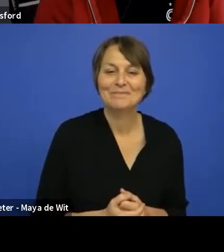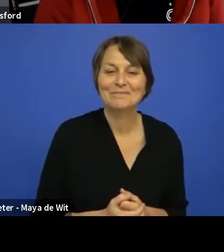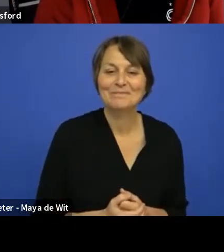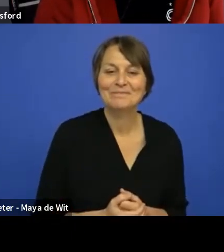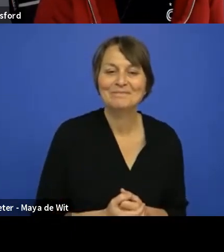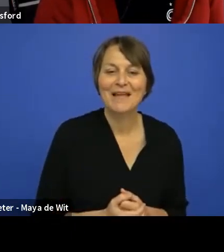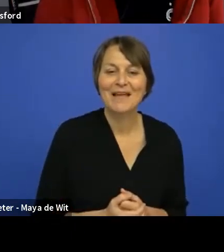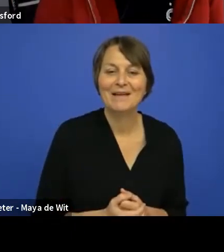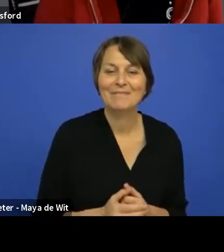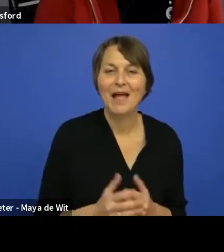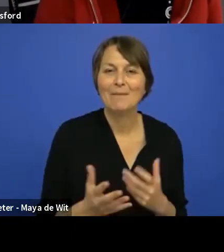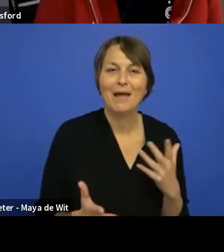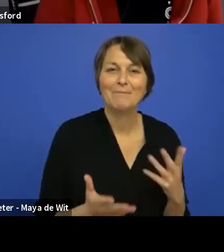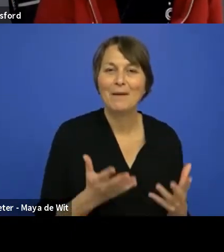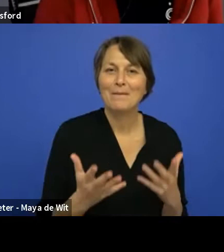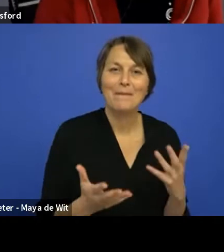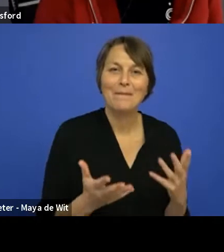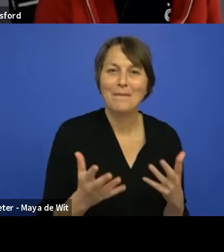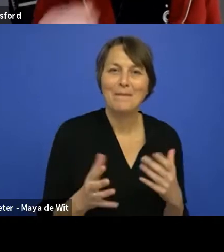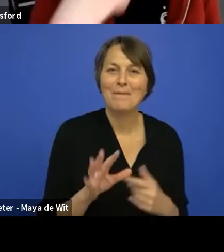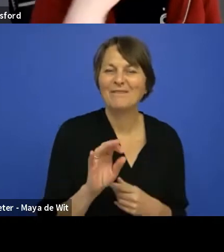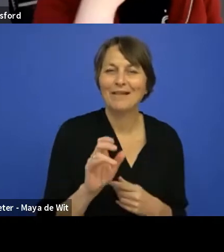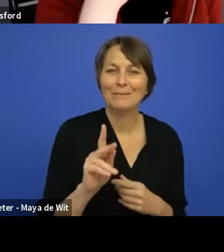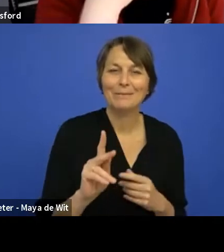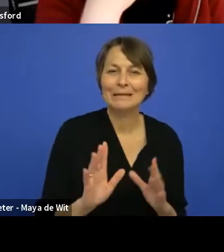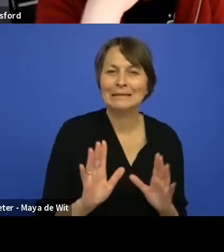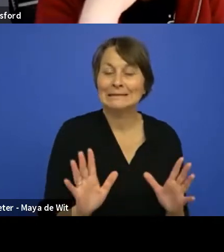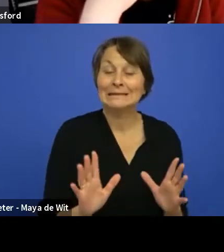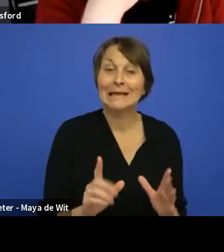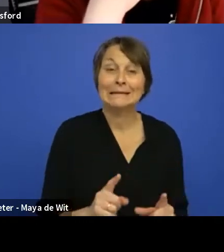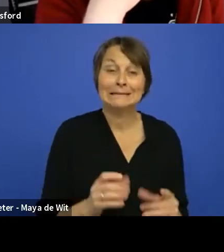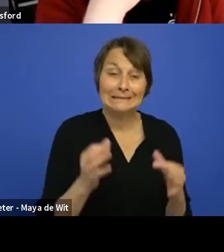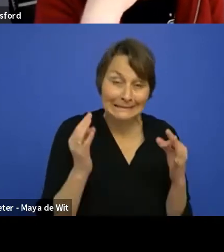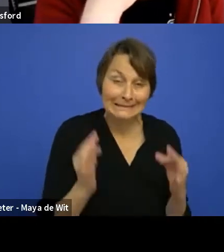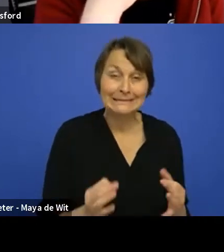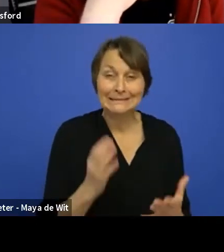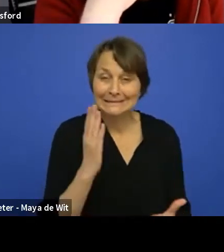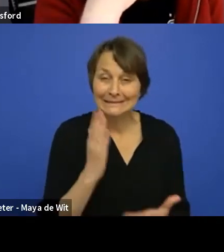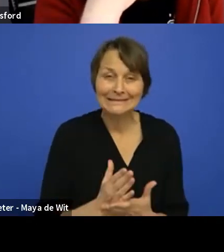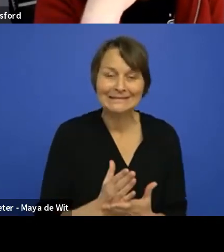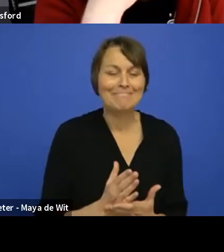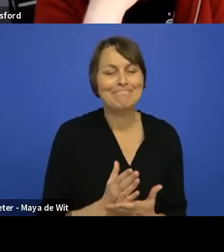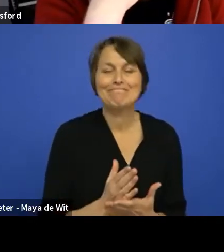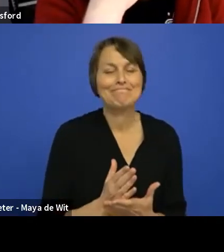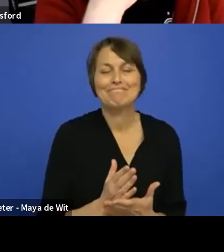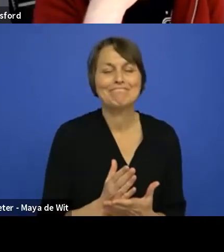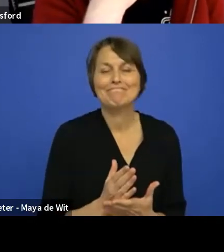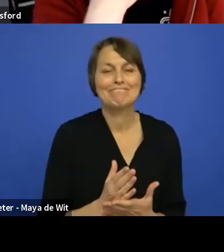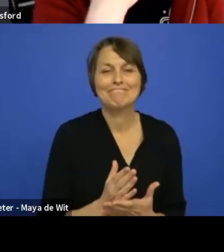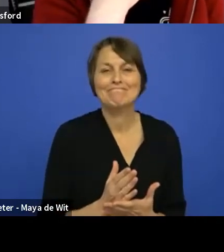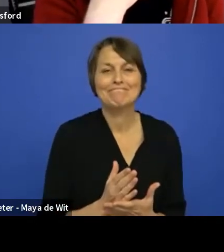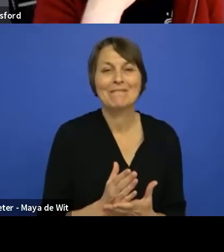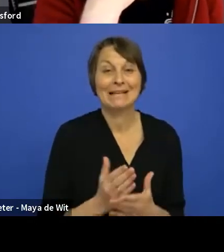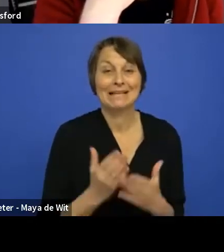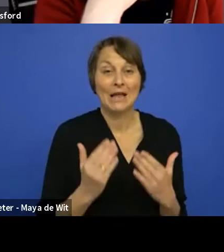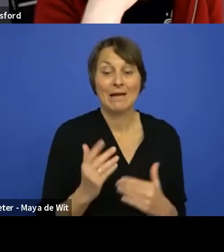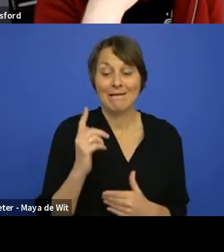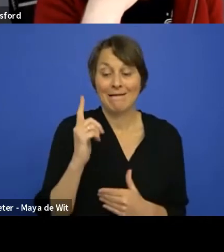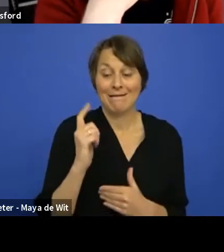We don't have any, uh, we don't have any decisions yet. Uh, so we're, we like, we designed the process this way because we